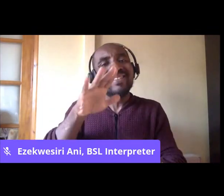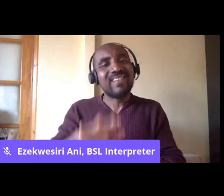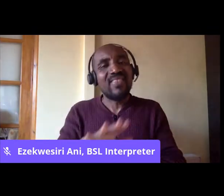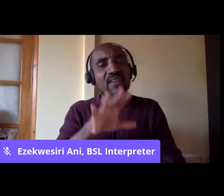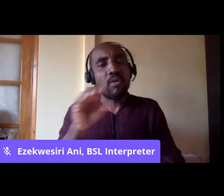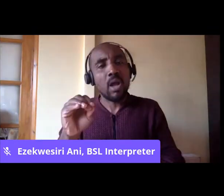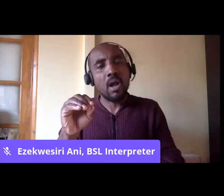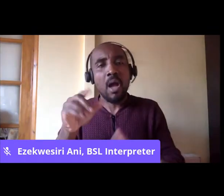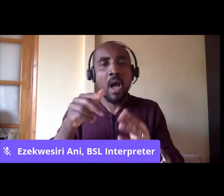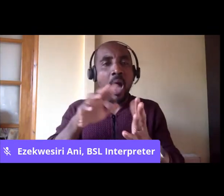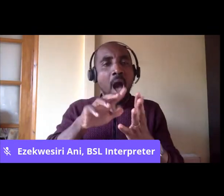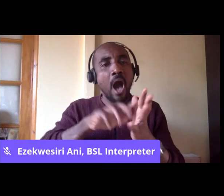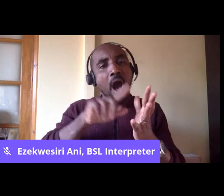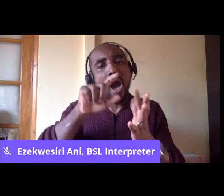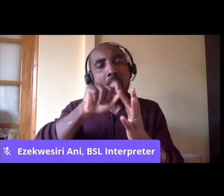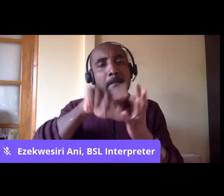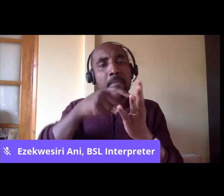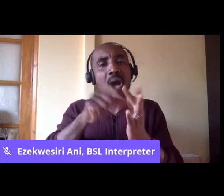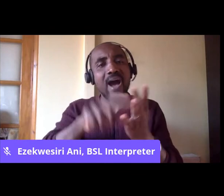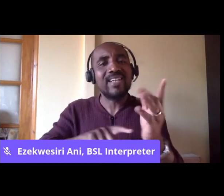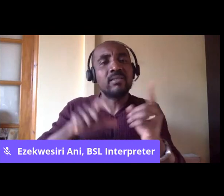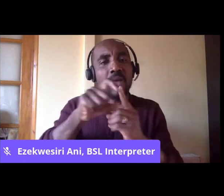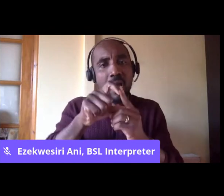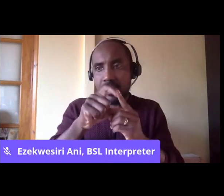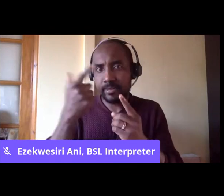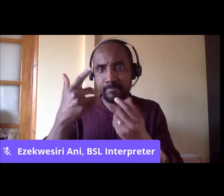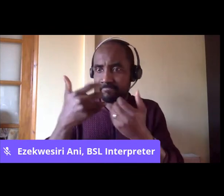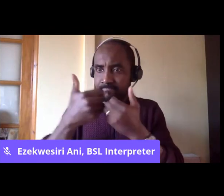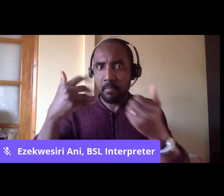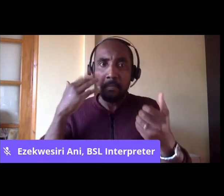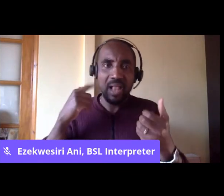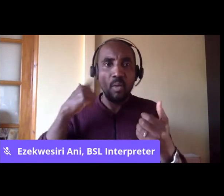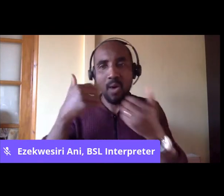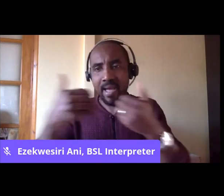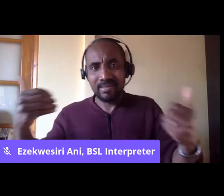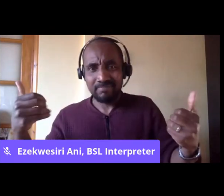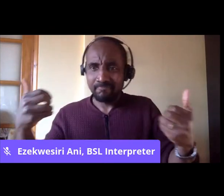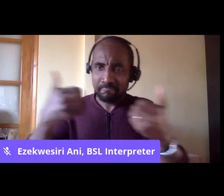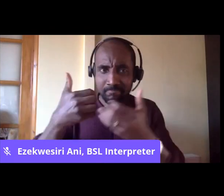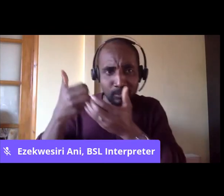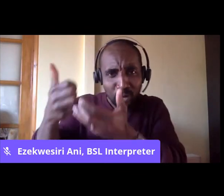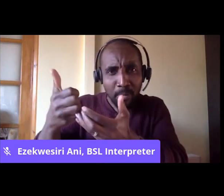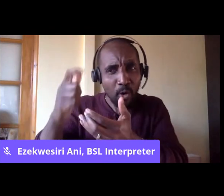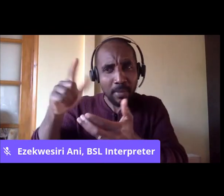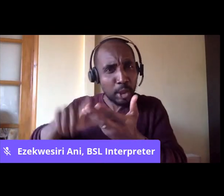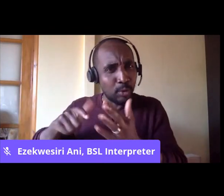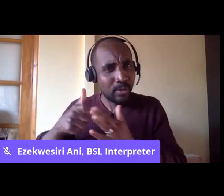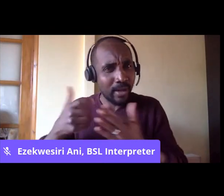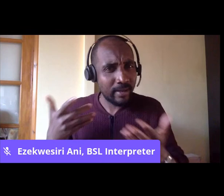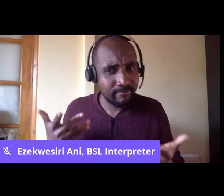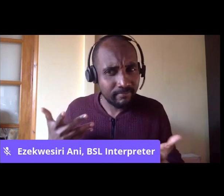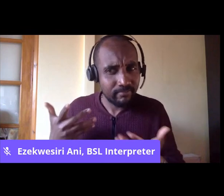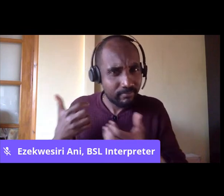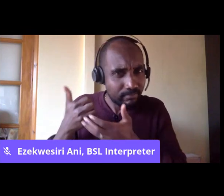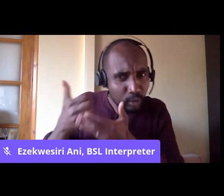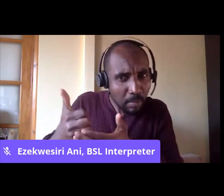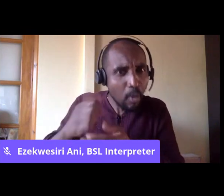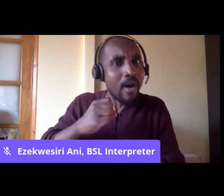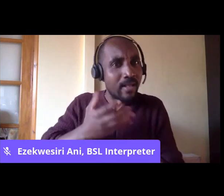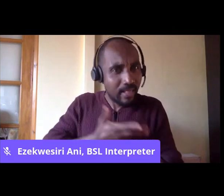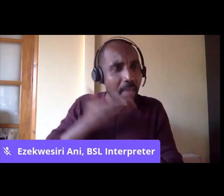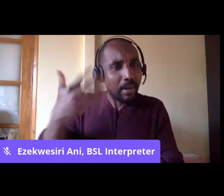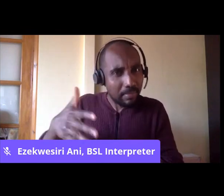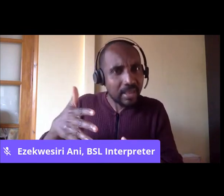international solidarity amongst workers of the world, unite, et cetera, you had groups,